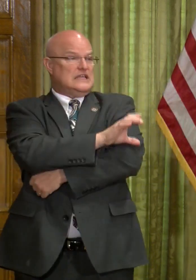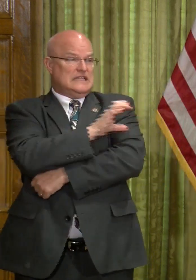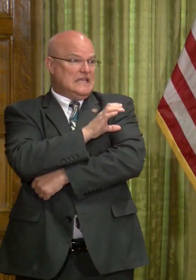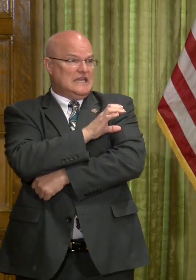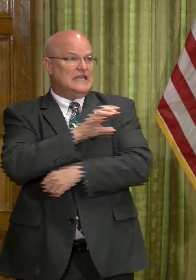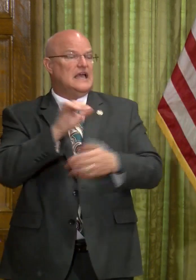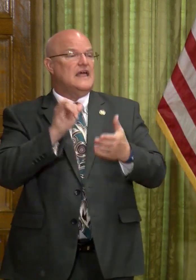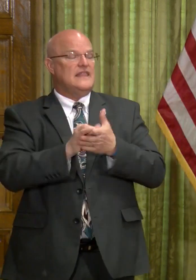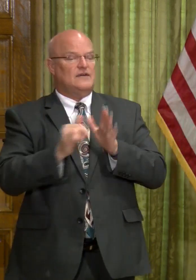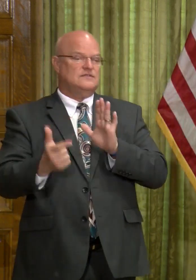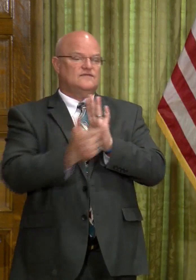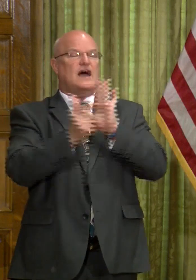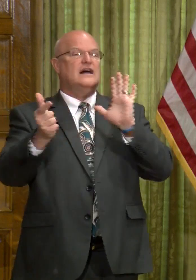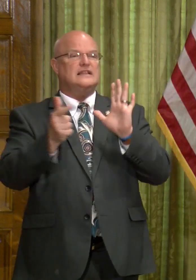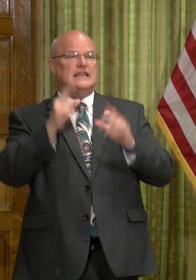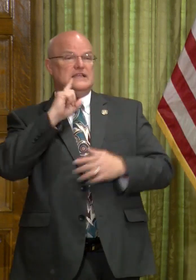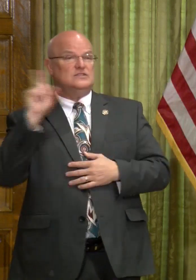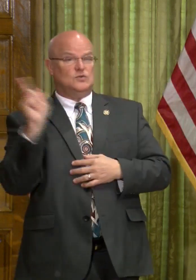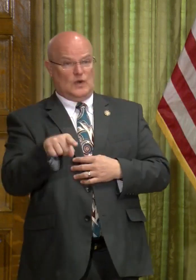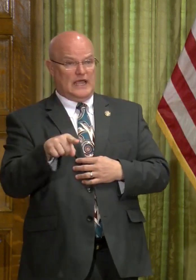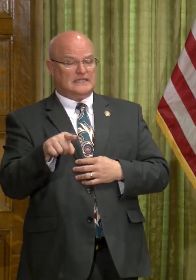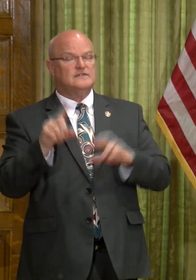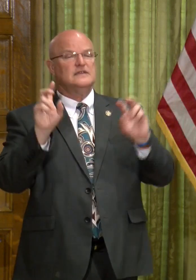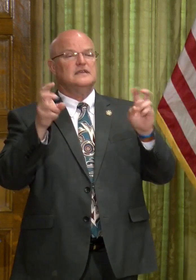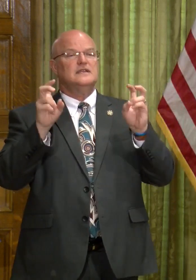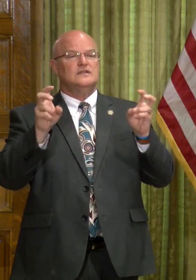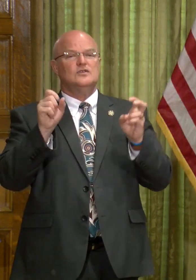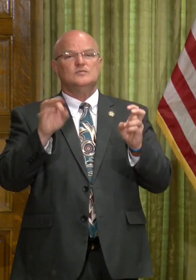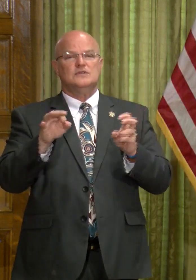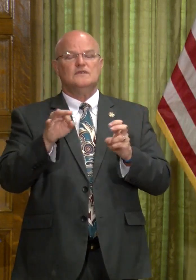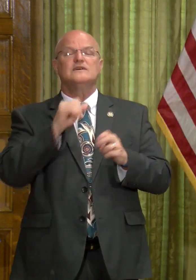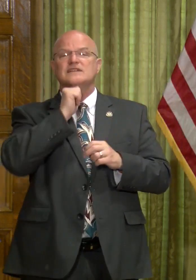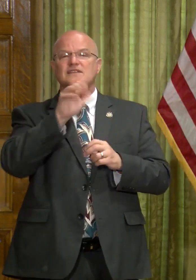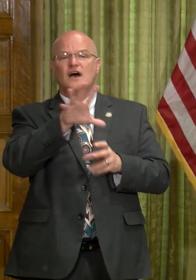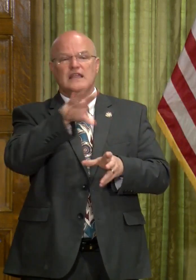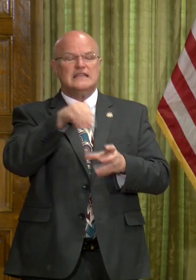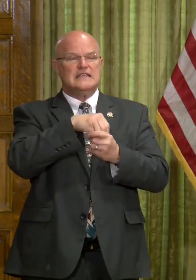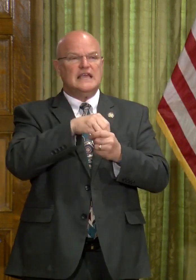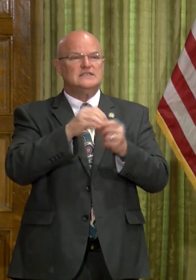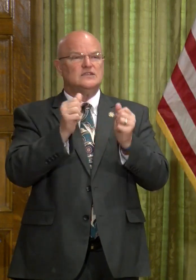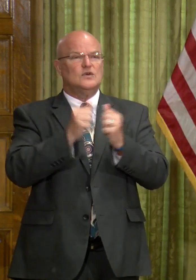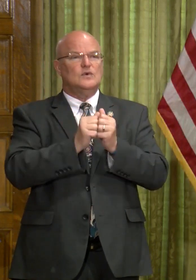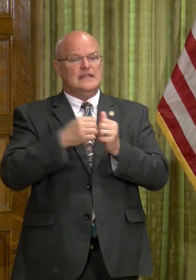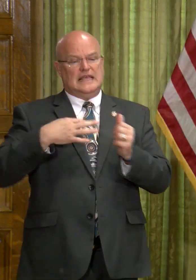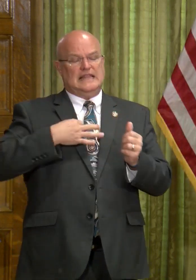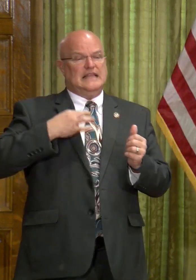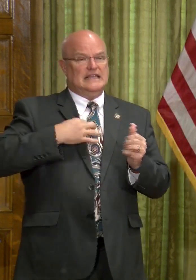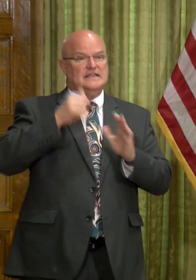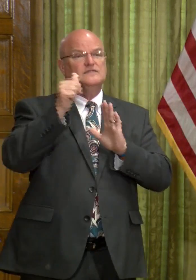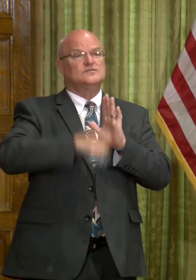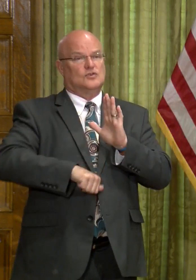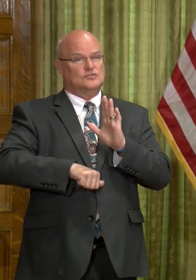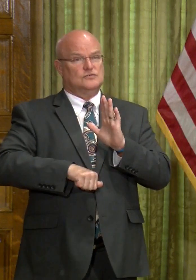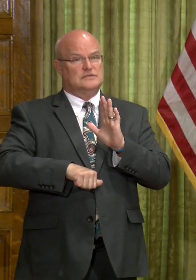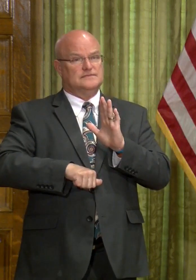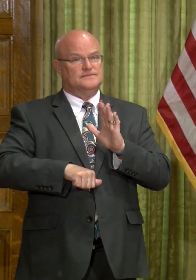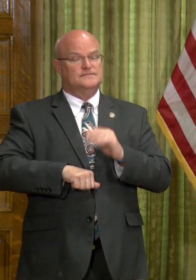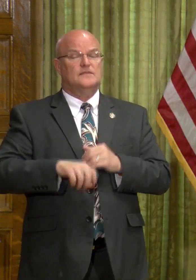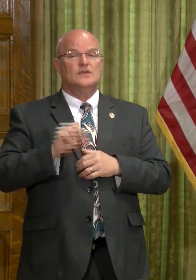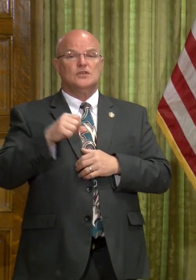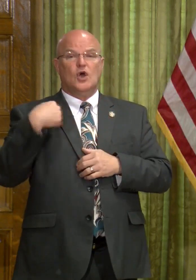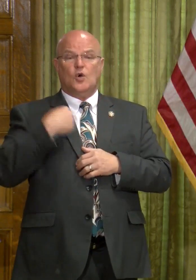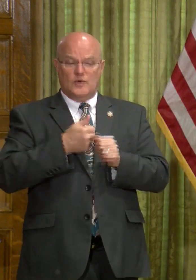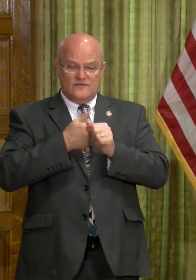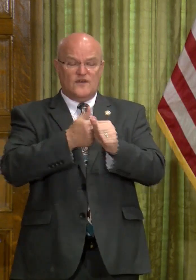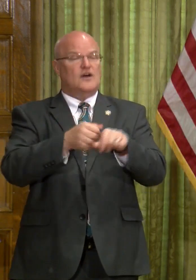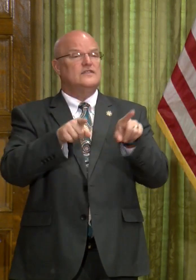that was violating a directive in terms of not engaging in elective surgical procedures. And